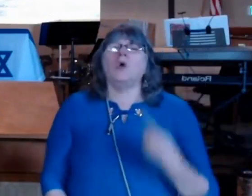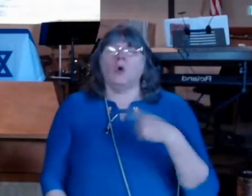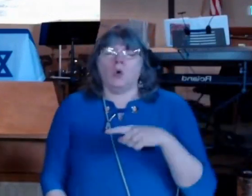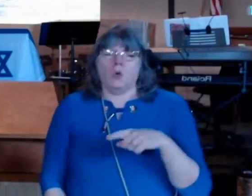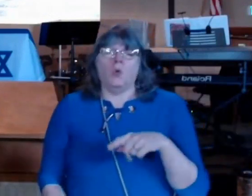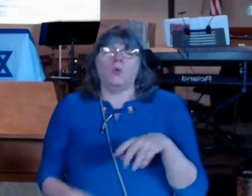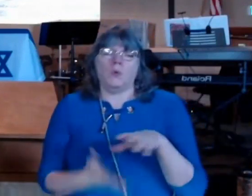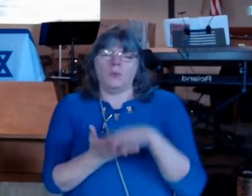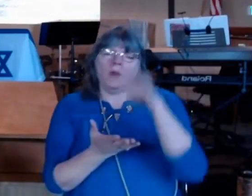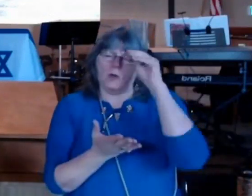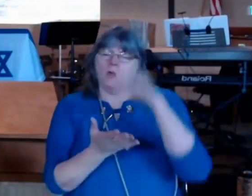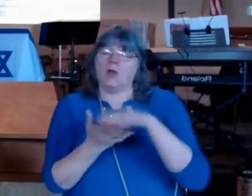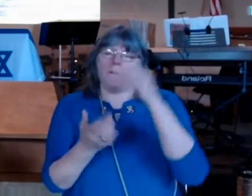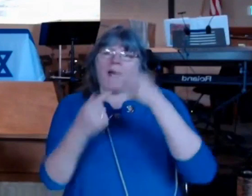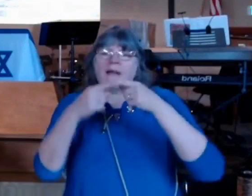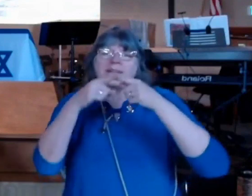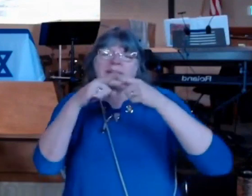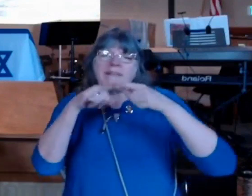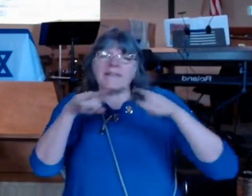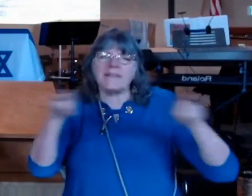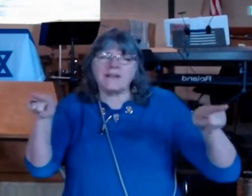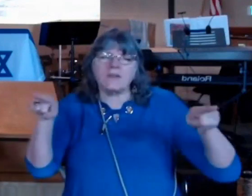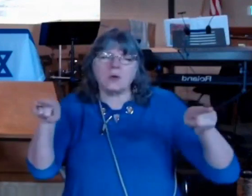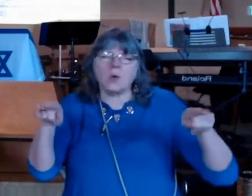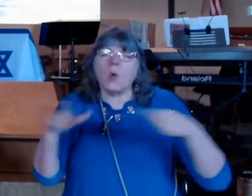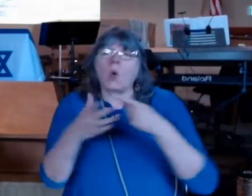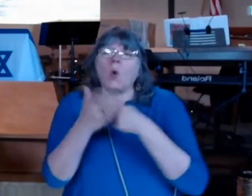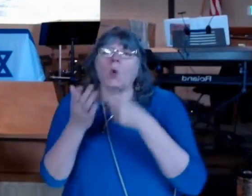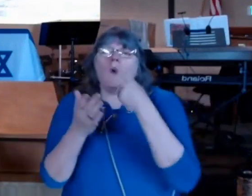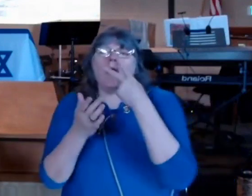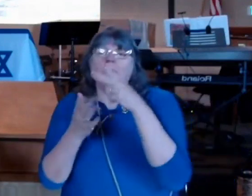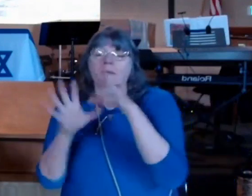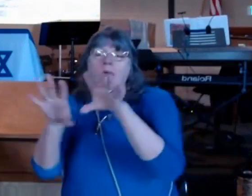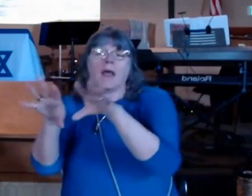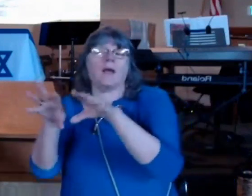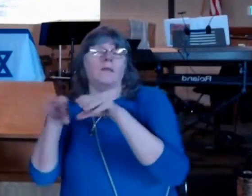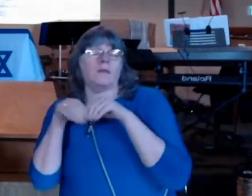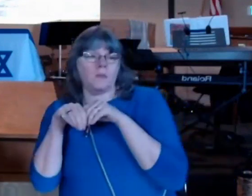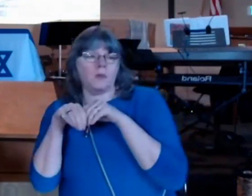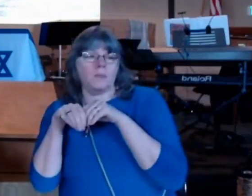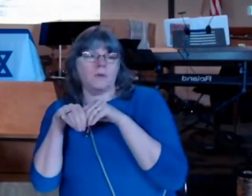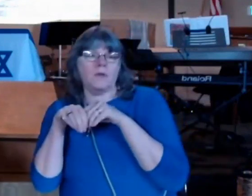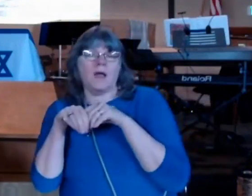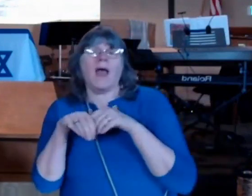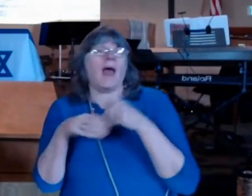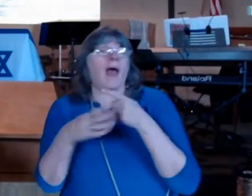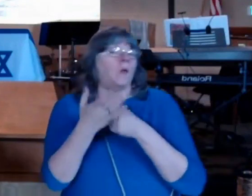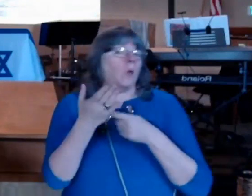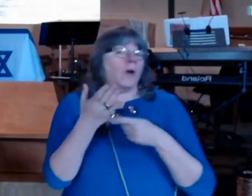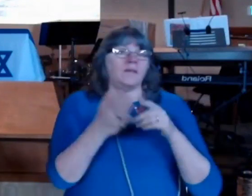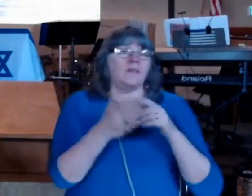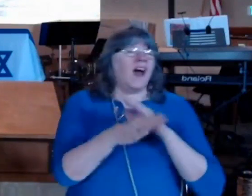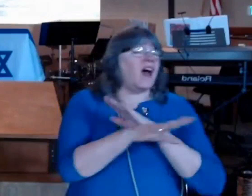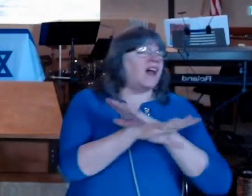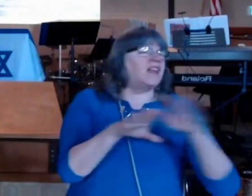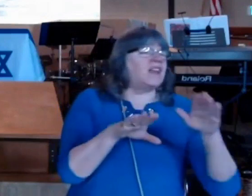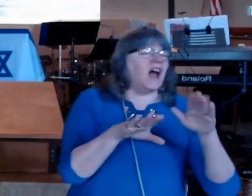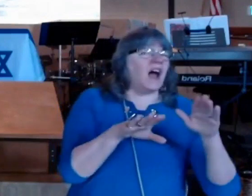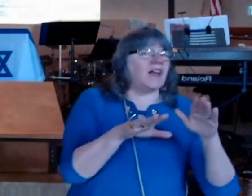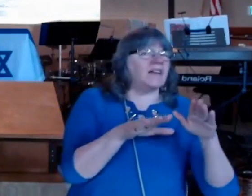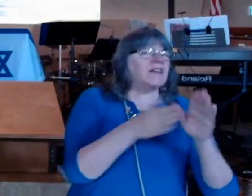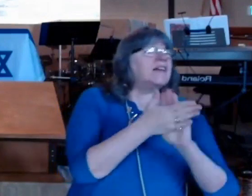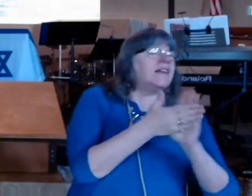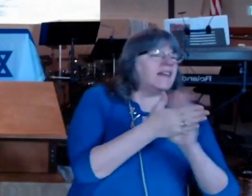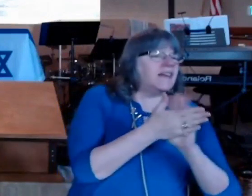and about what what is deemed acceptable or what is considered unclean and untouchable